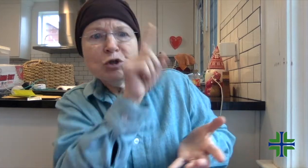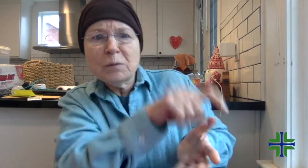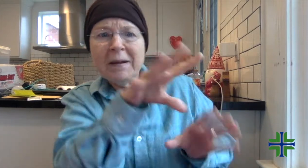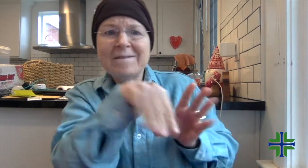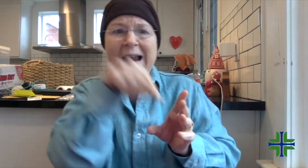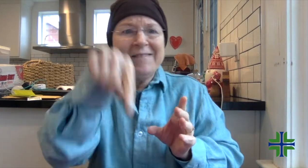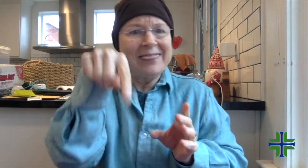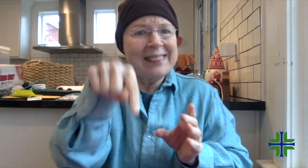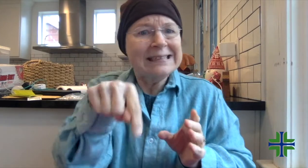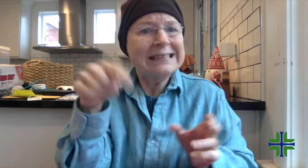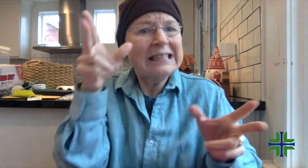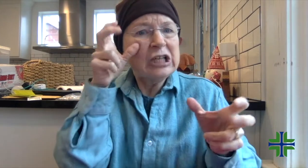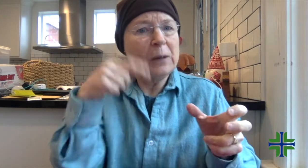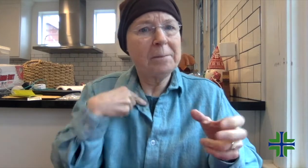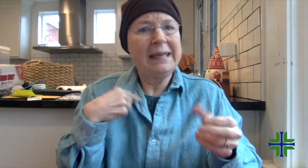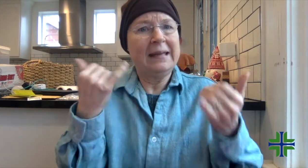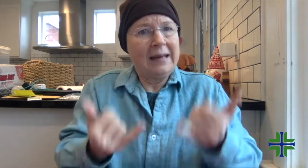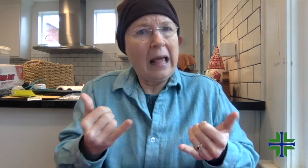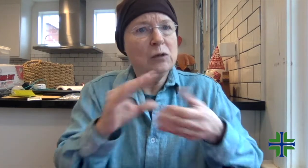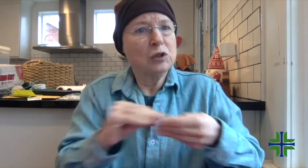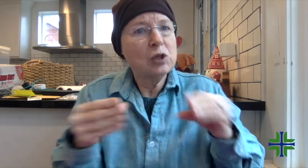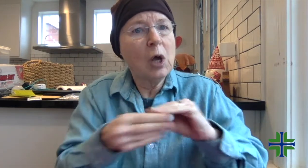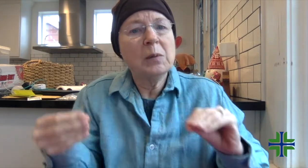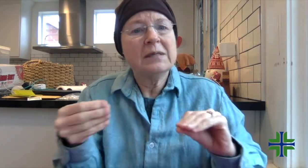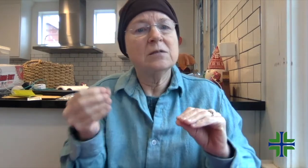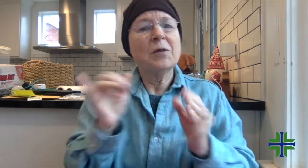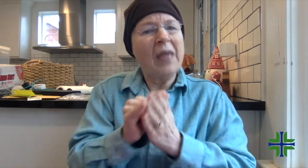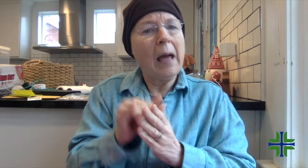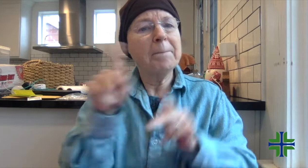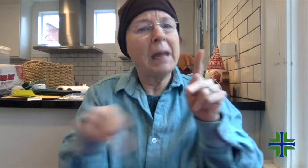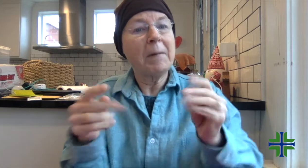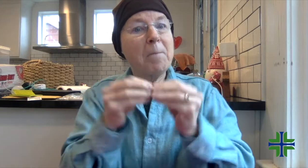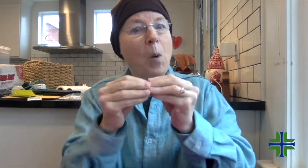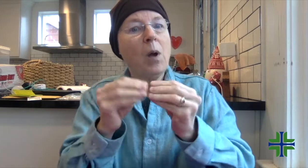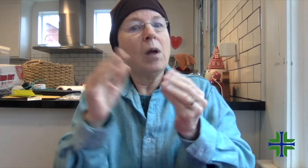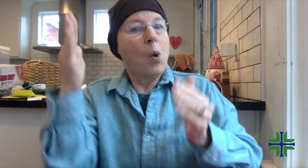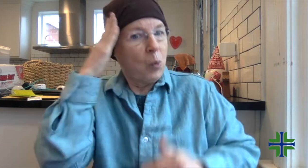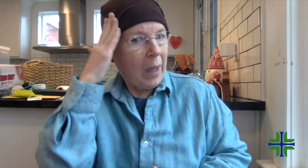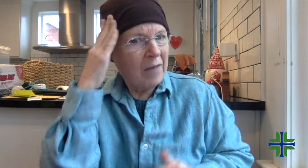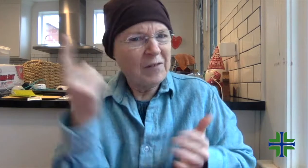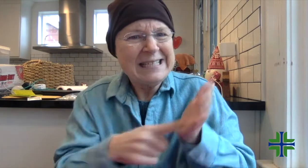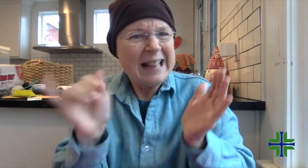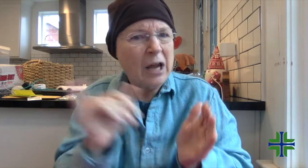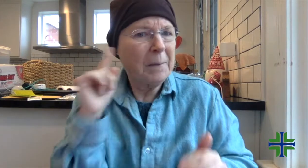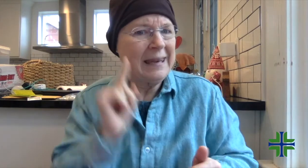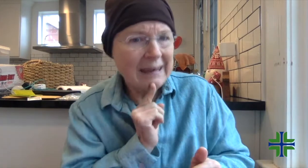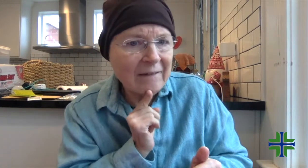When I told my family members about this opportunity to hear me now,